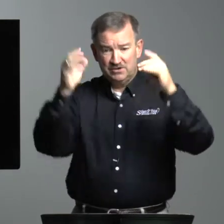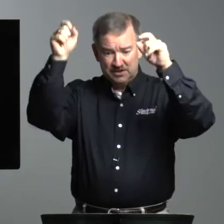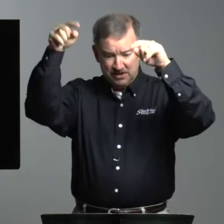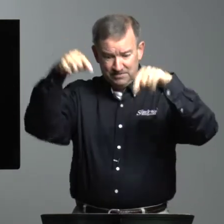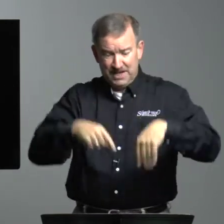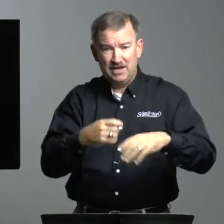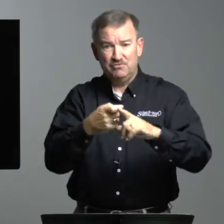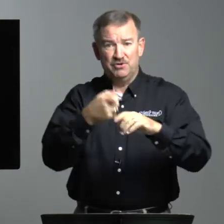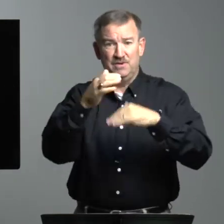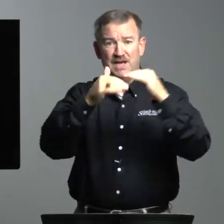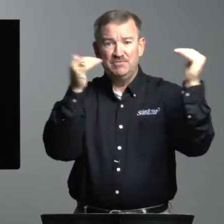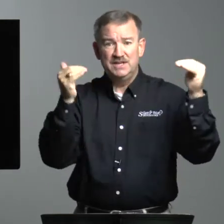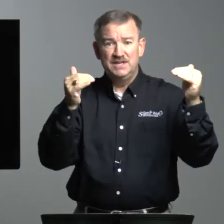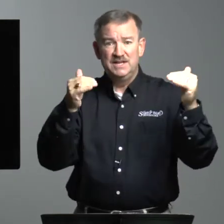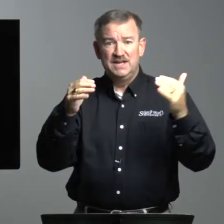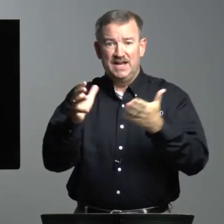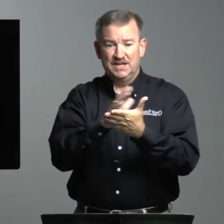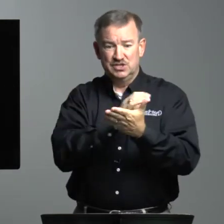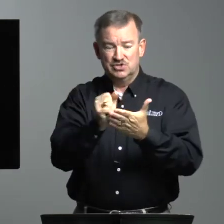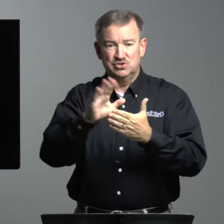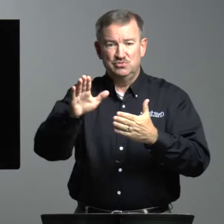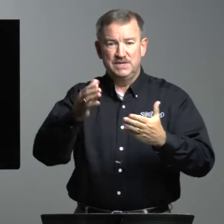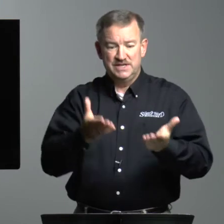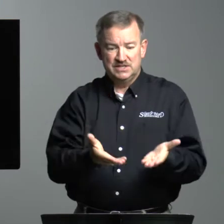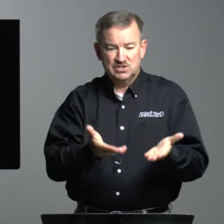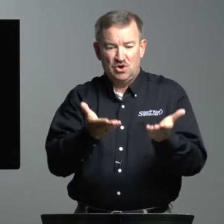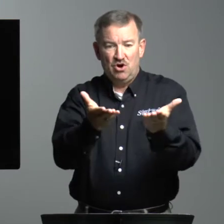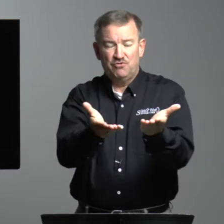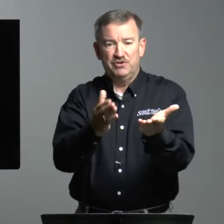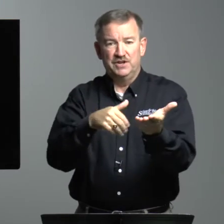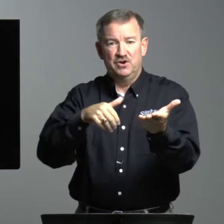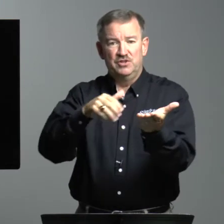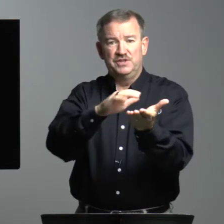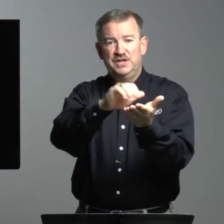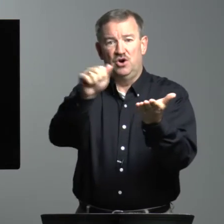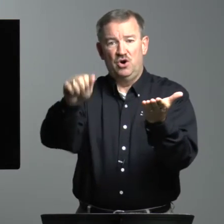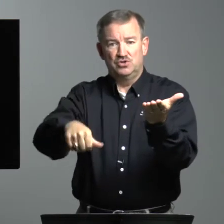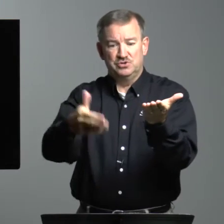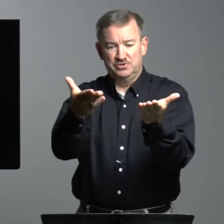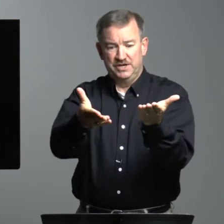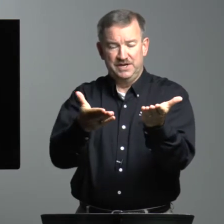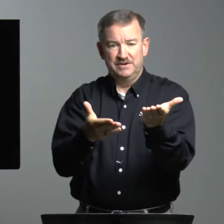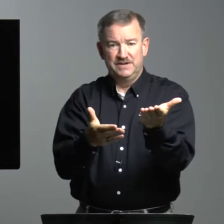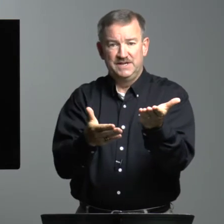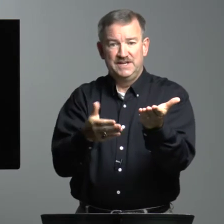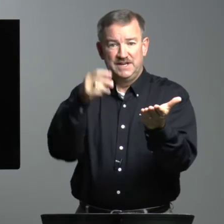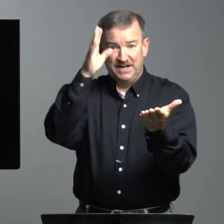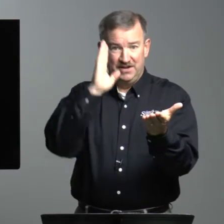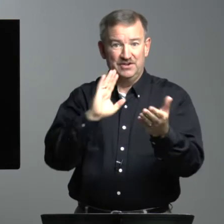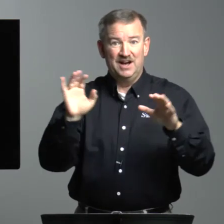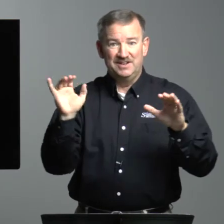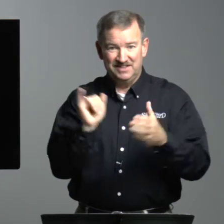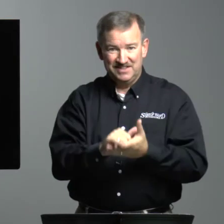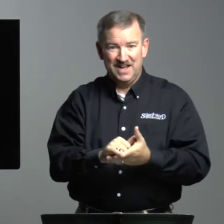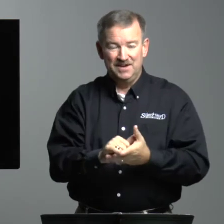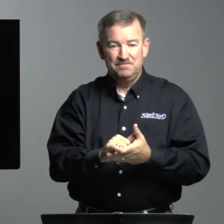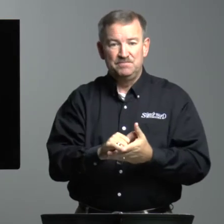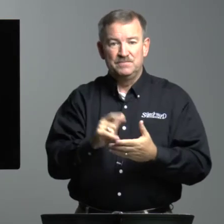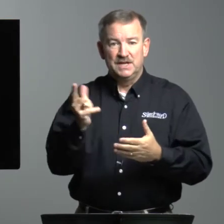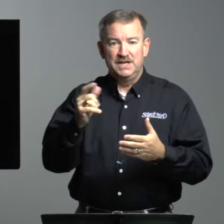to come down from heaven and consume his offering on the altar there and how God did that. And